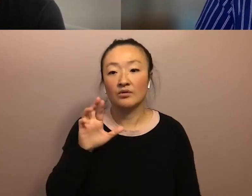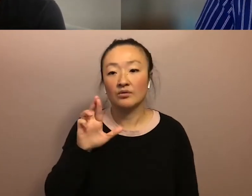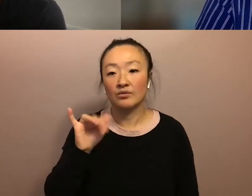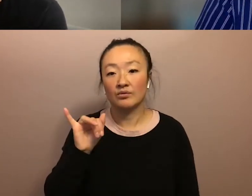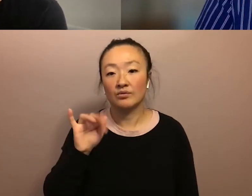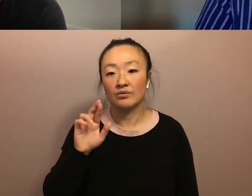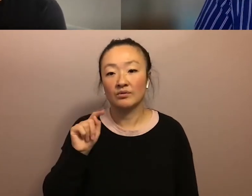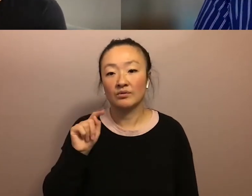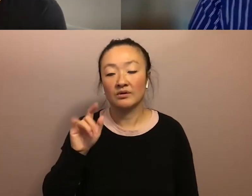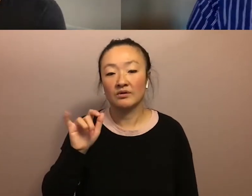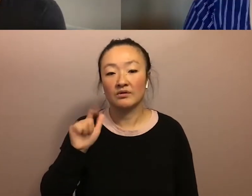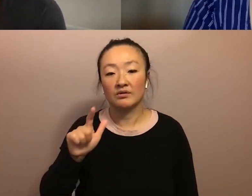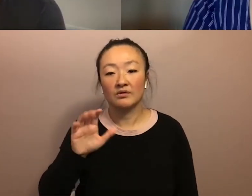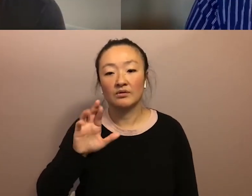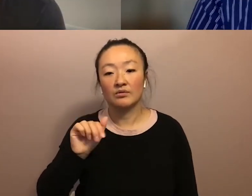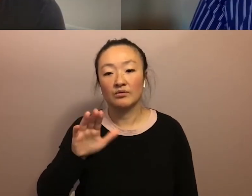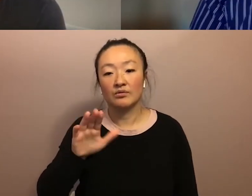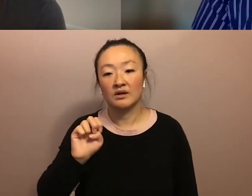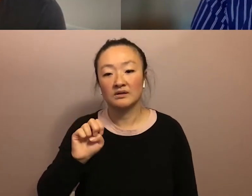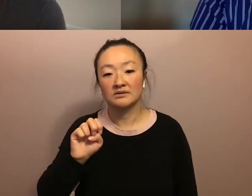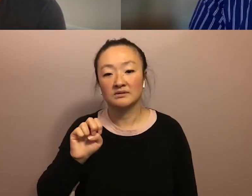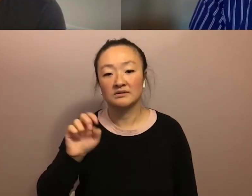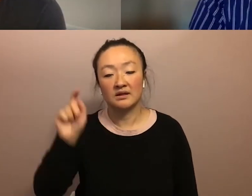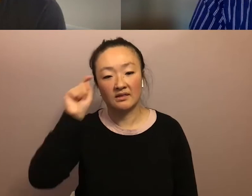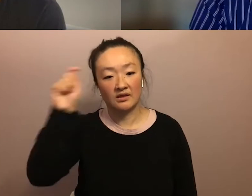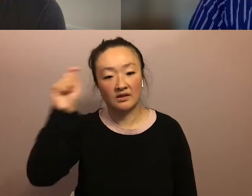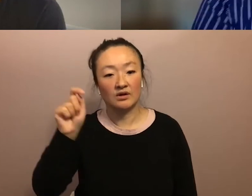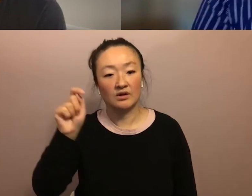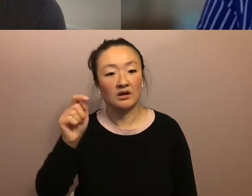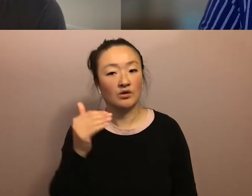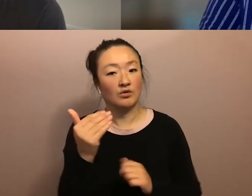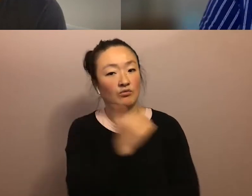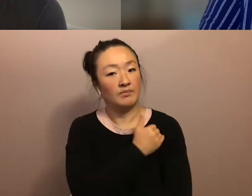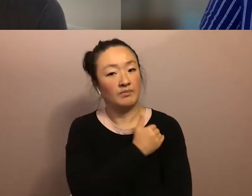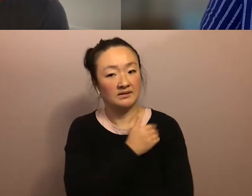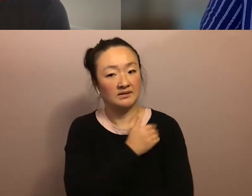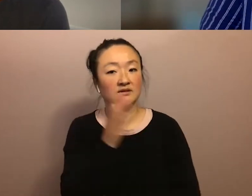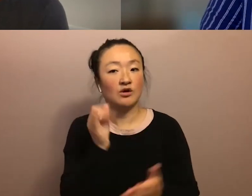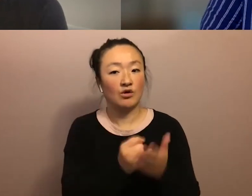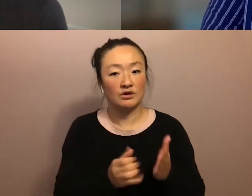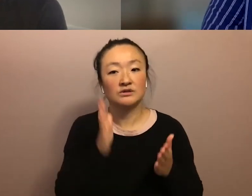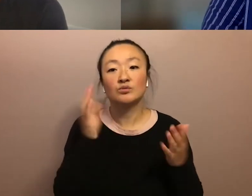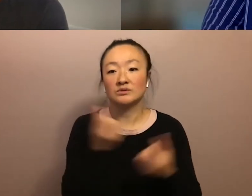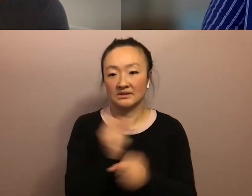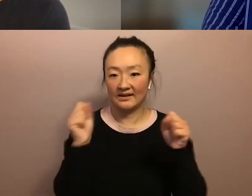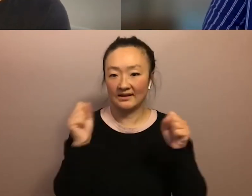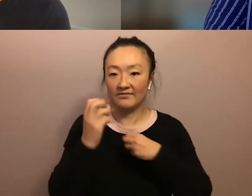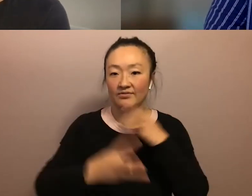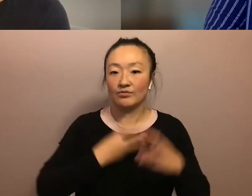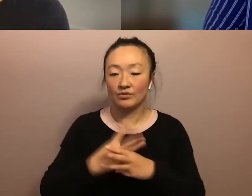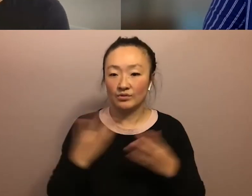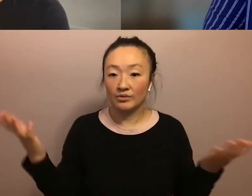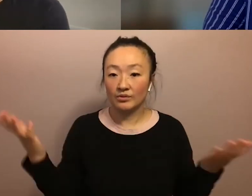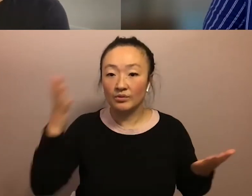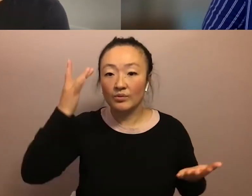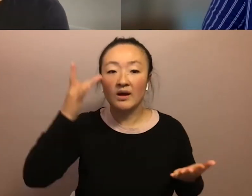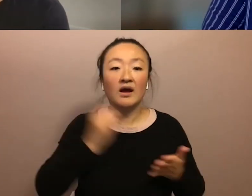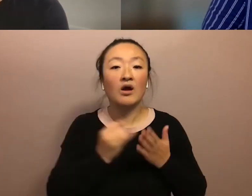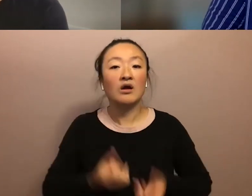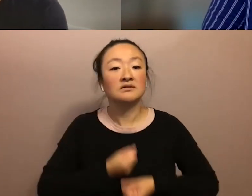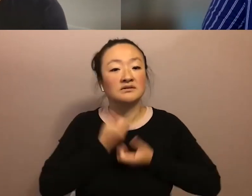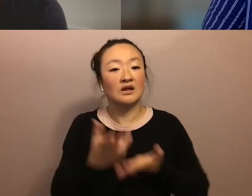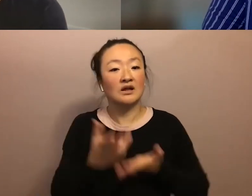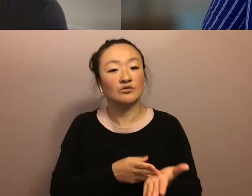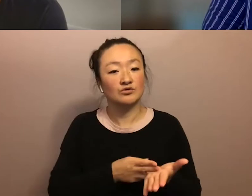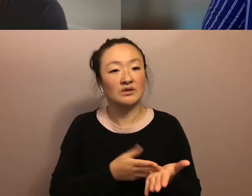us time and time again, that it's the artists that will save the world. Um, and all, and, and that is because artists tell the truth as